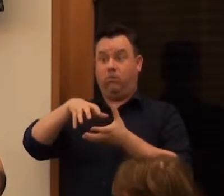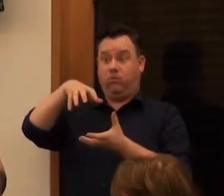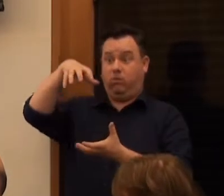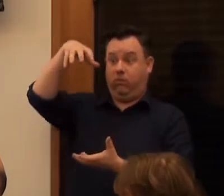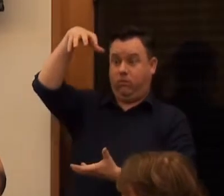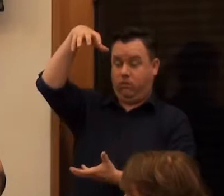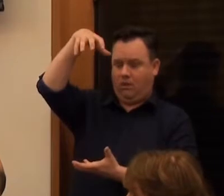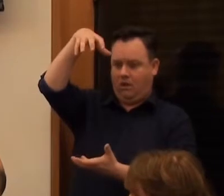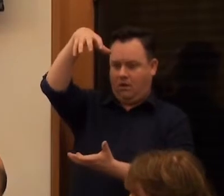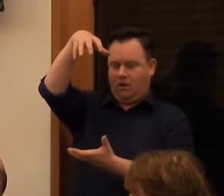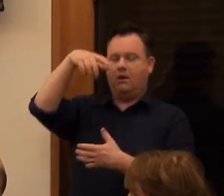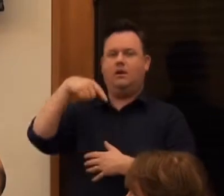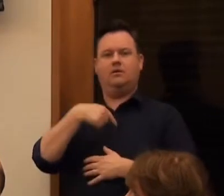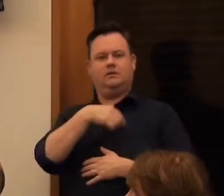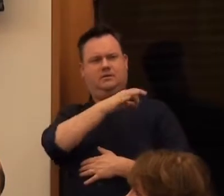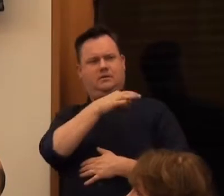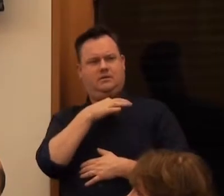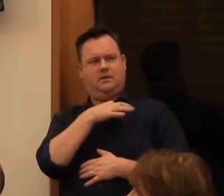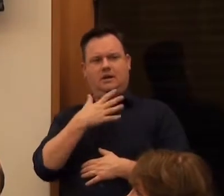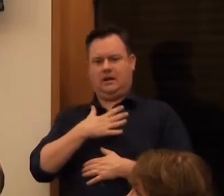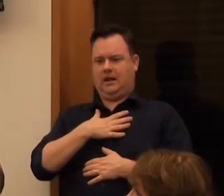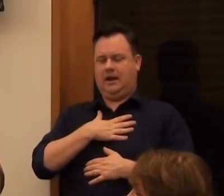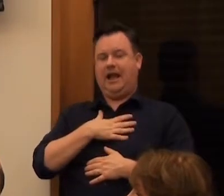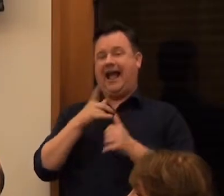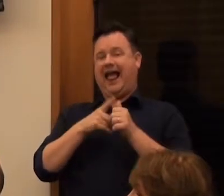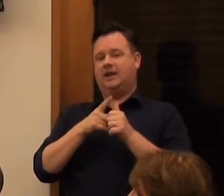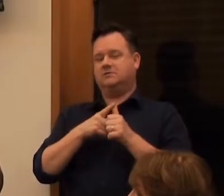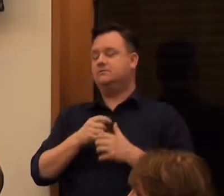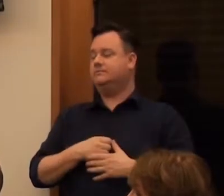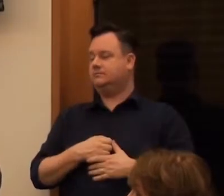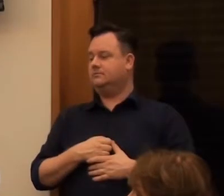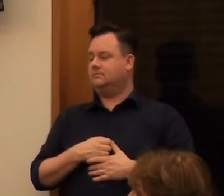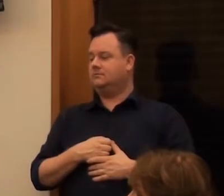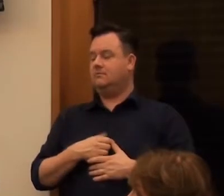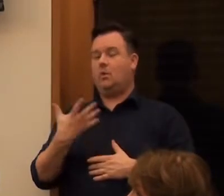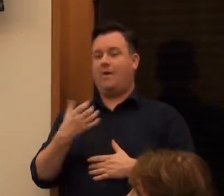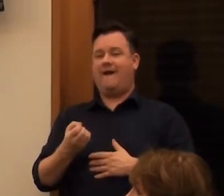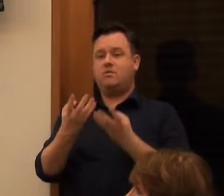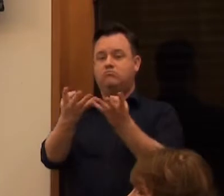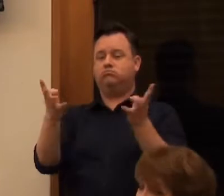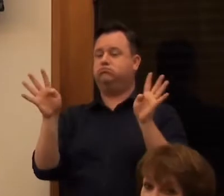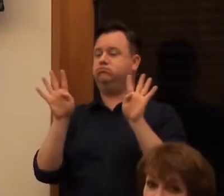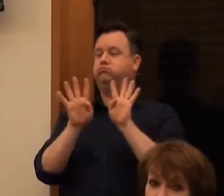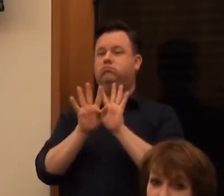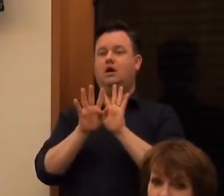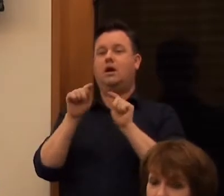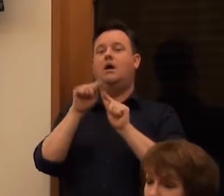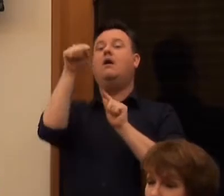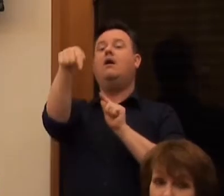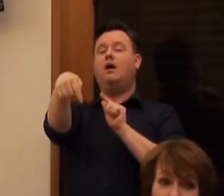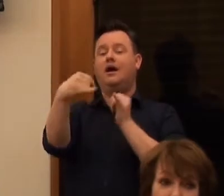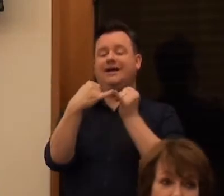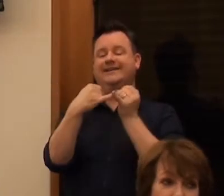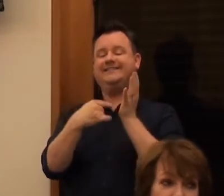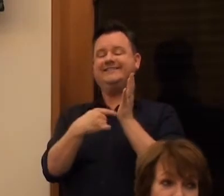They came to me and said, Well, we'd love to have your spatulas in that band. What we've got is we've got the arena. We've got Stephen Hawking at one end.